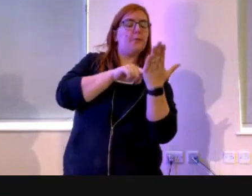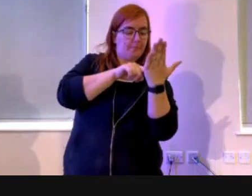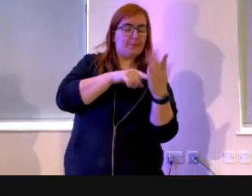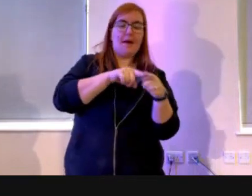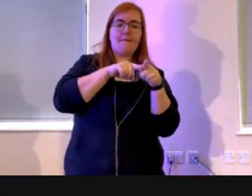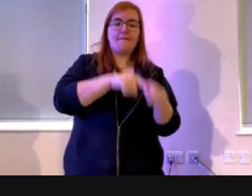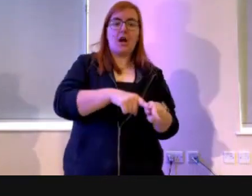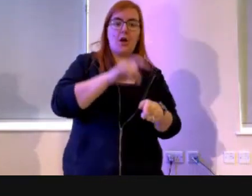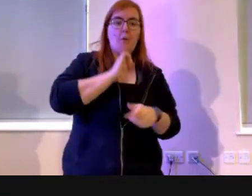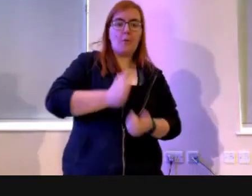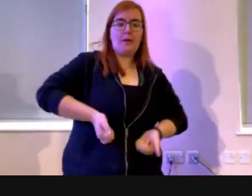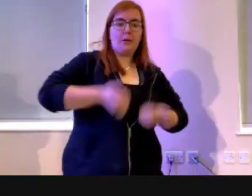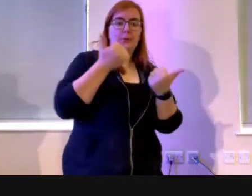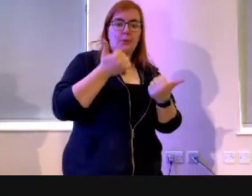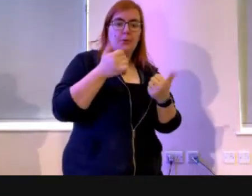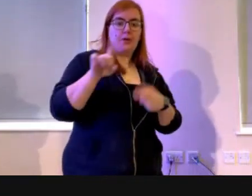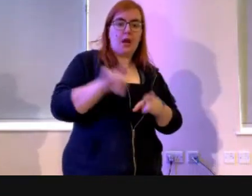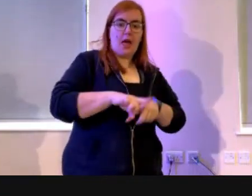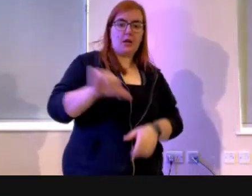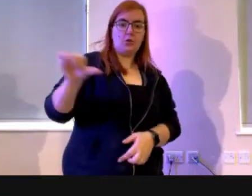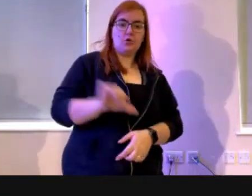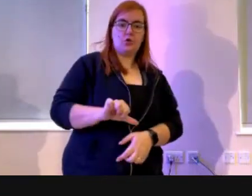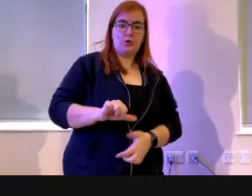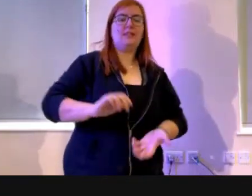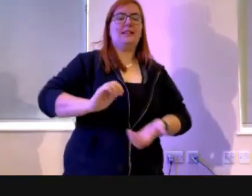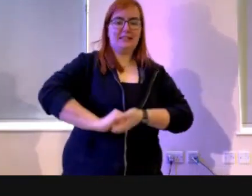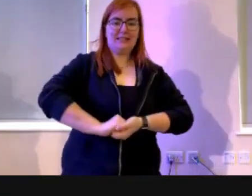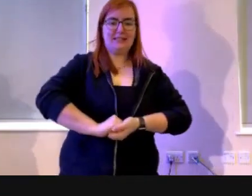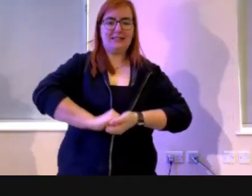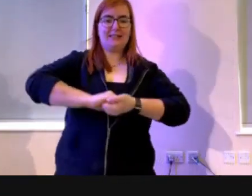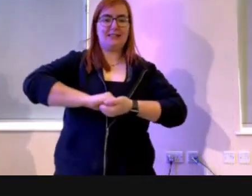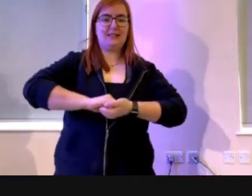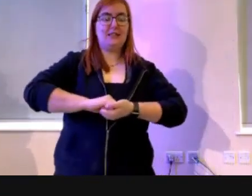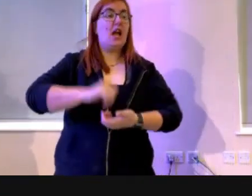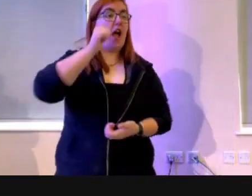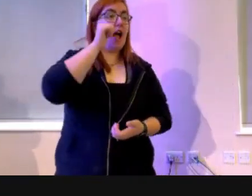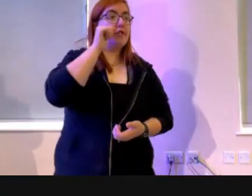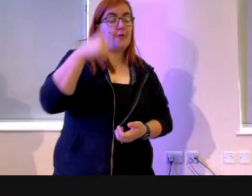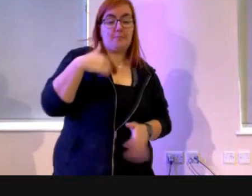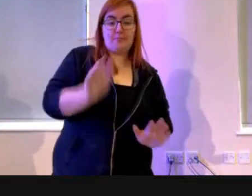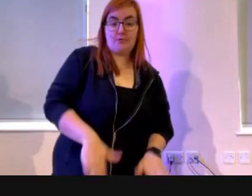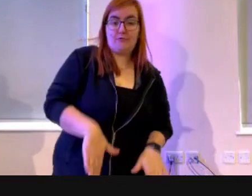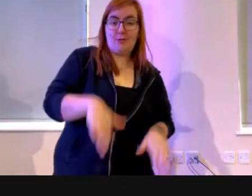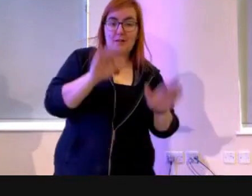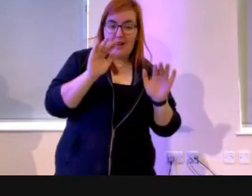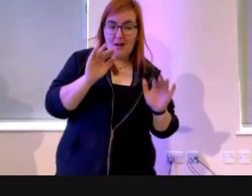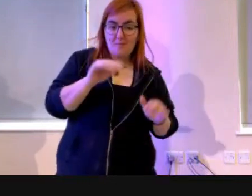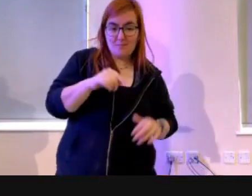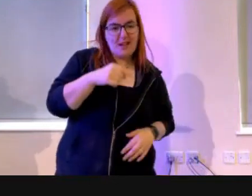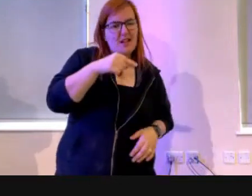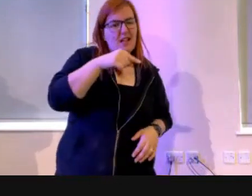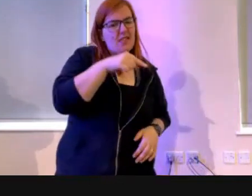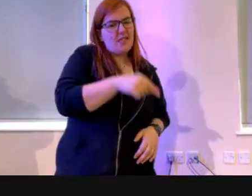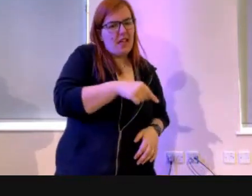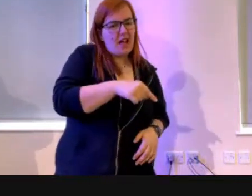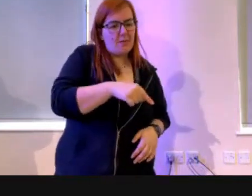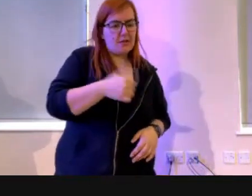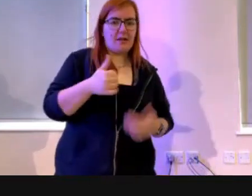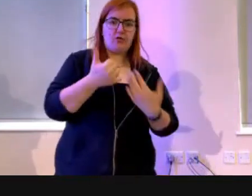good as we possibly can. I know that when I was growing up, that was kind of the Christianity that